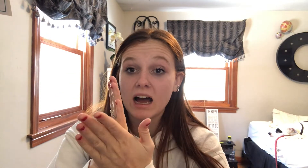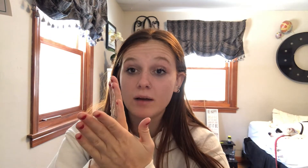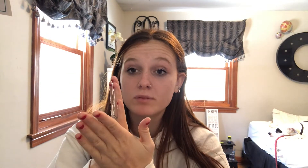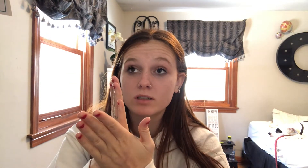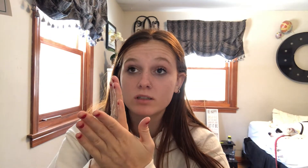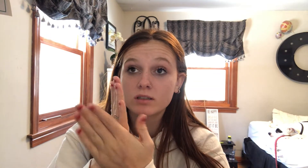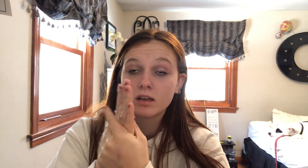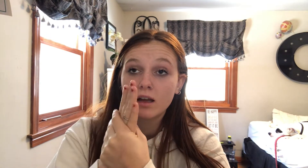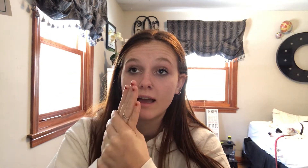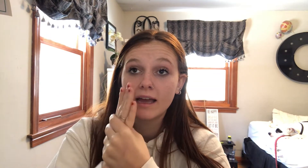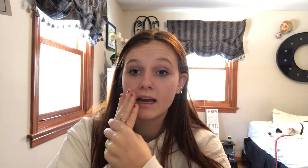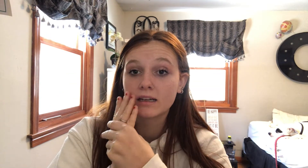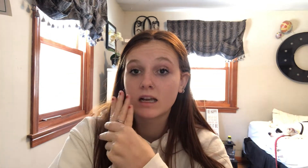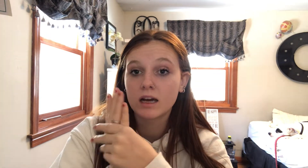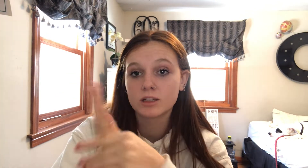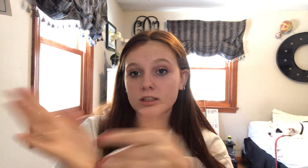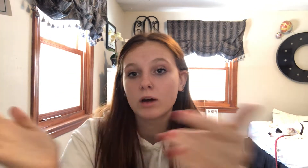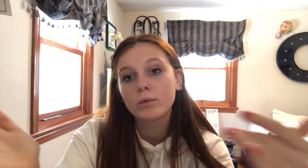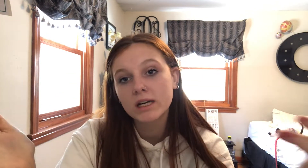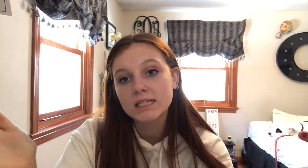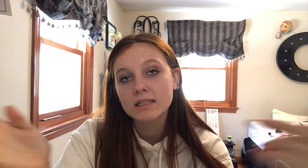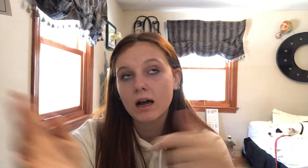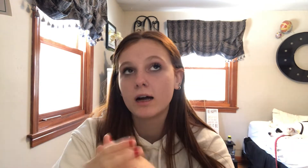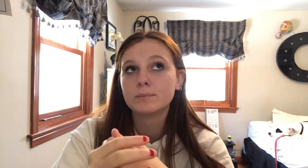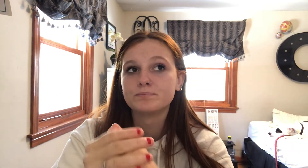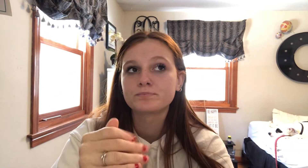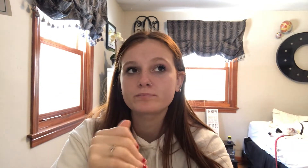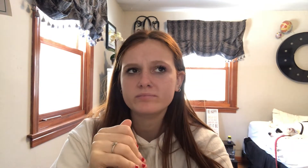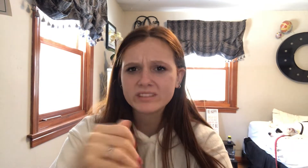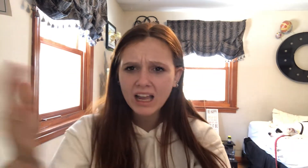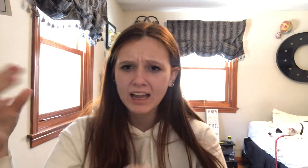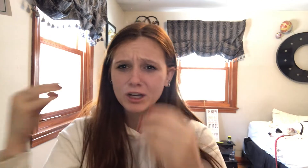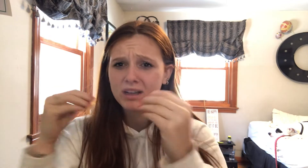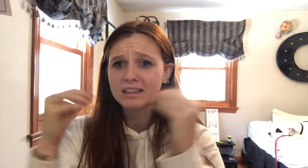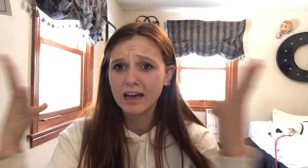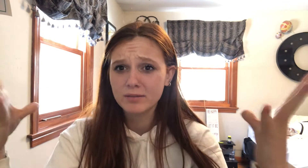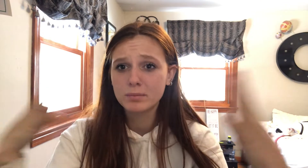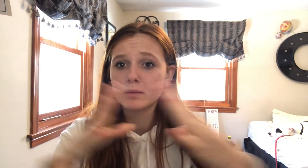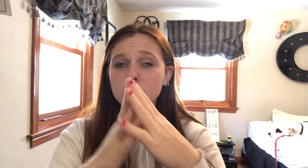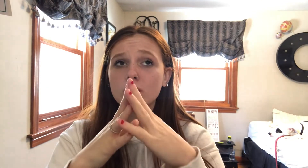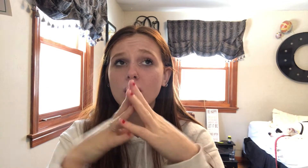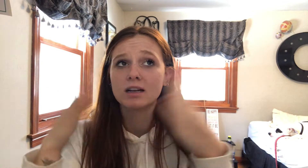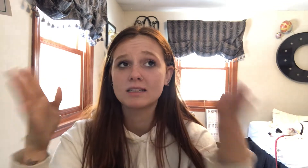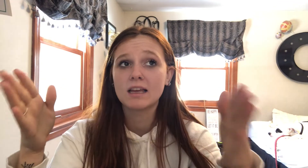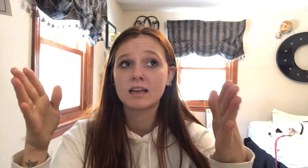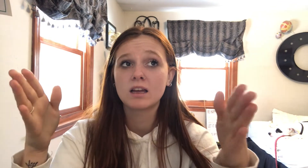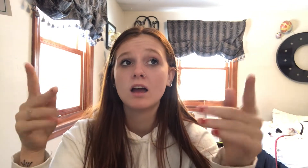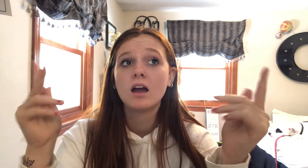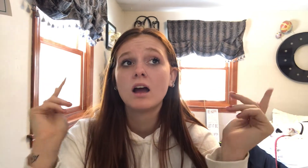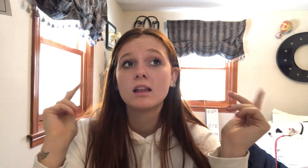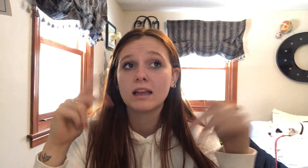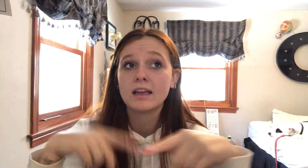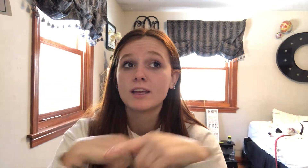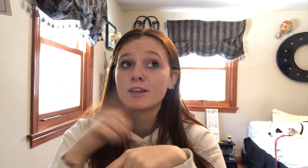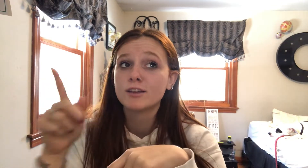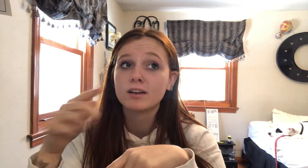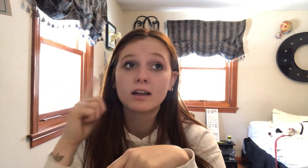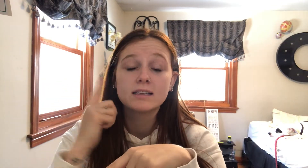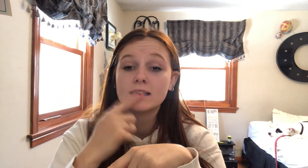and kind of just got worse. Um, I know a lot of people are saying like, you're not deaf,